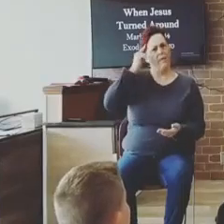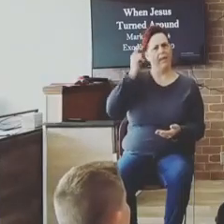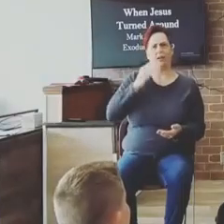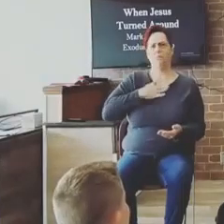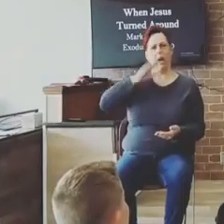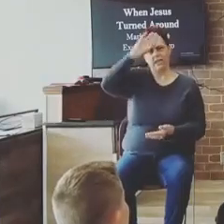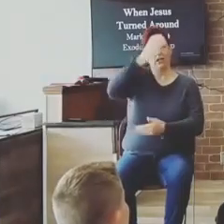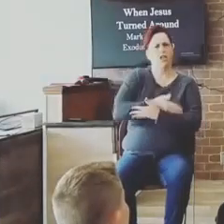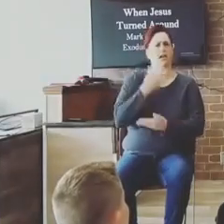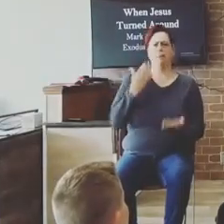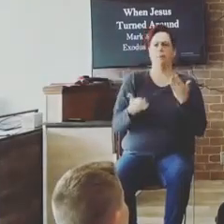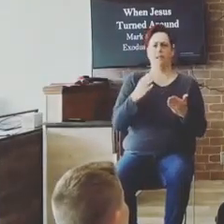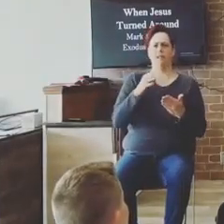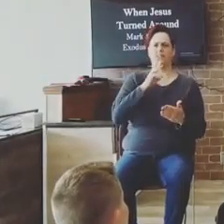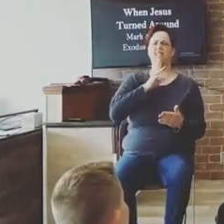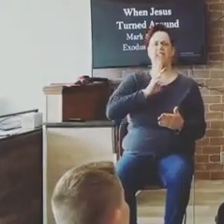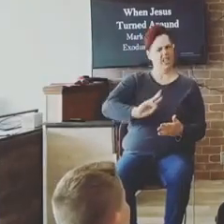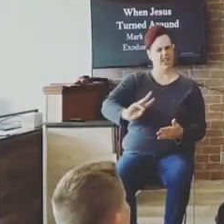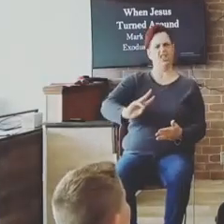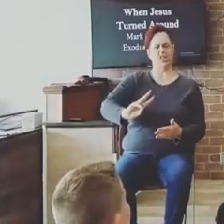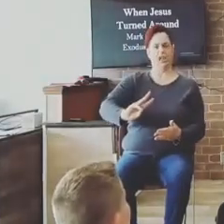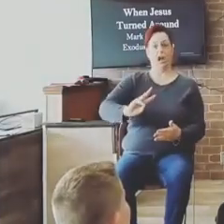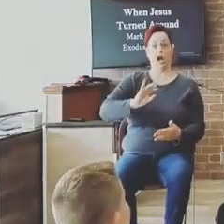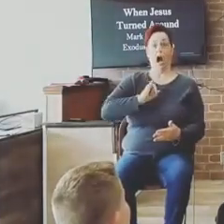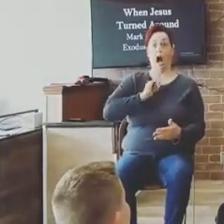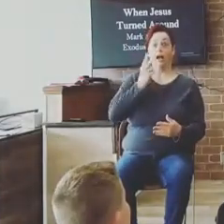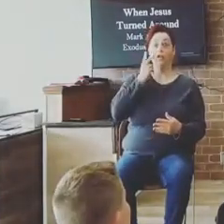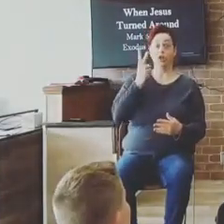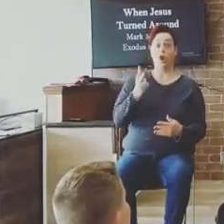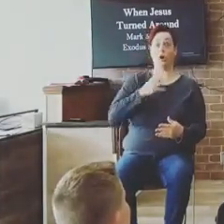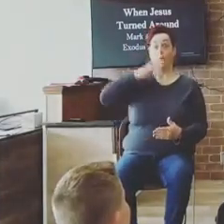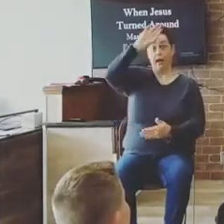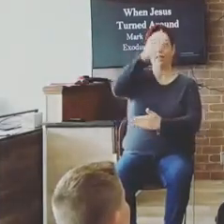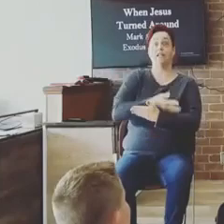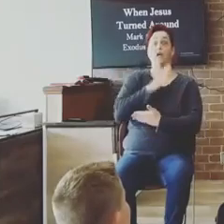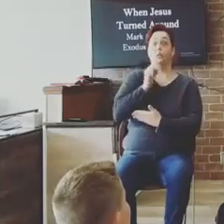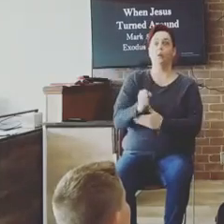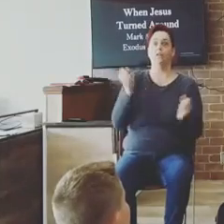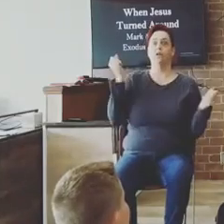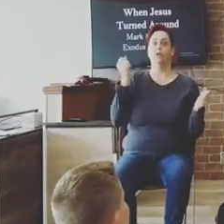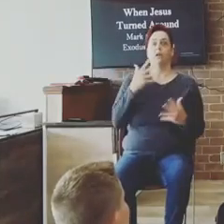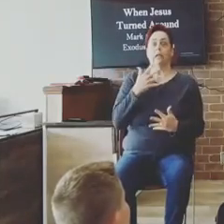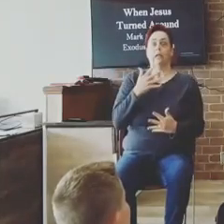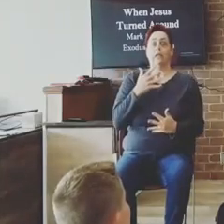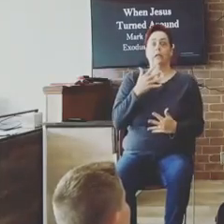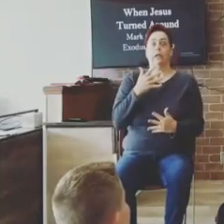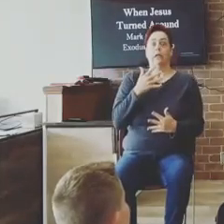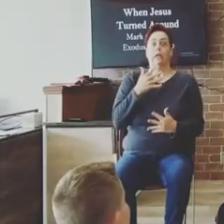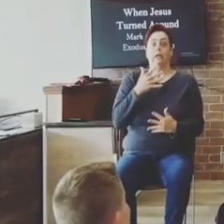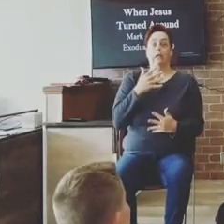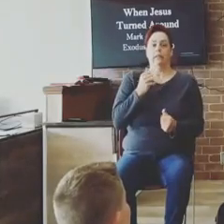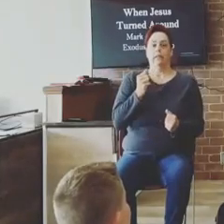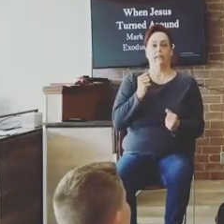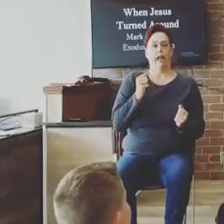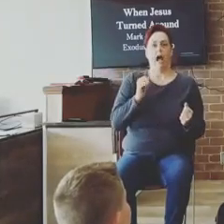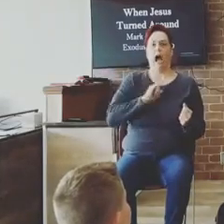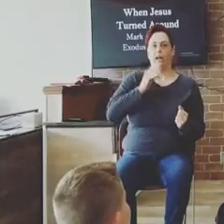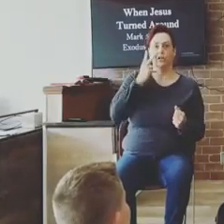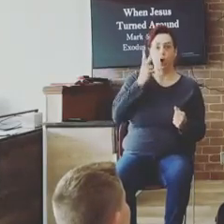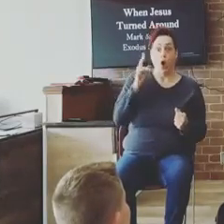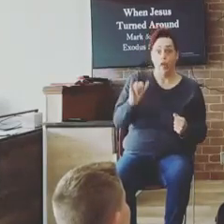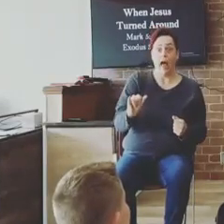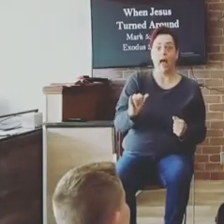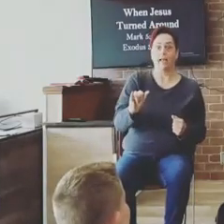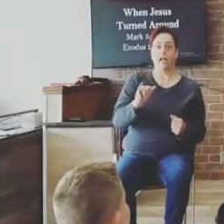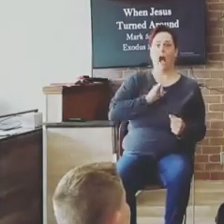And when I saw the terror in his face, I had a choice. I could either, what, yell at you and be like, what are you doing? You shouldn't be doing that.